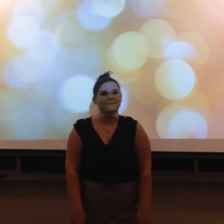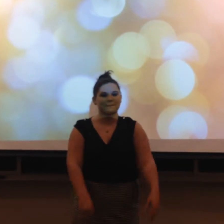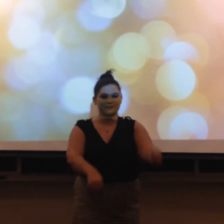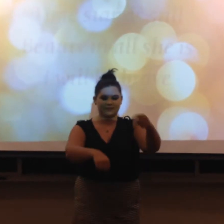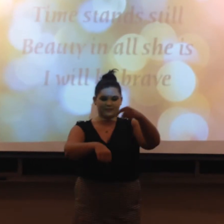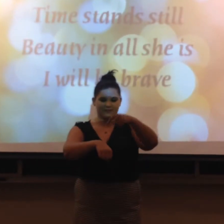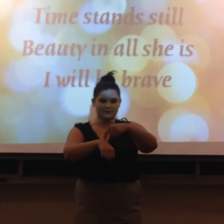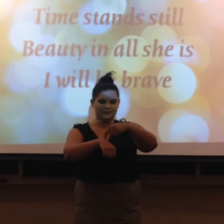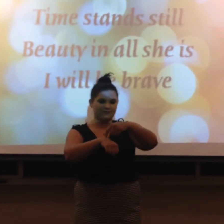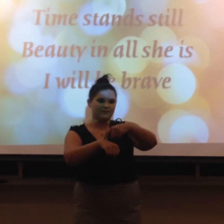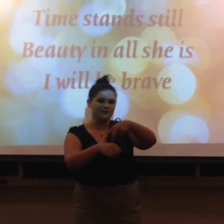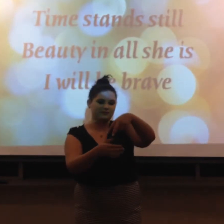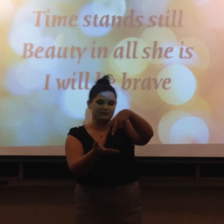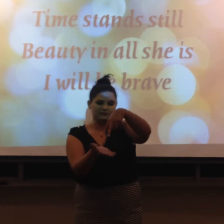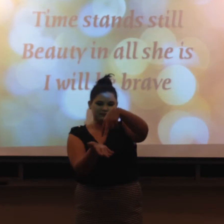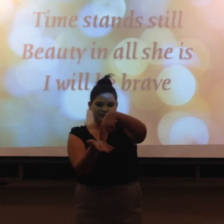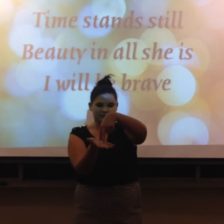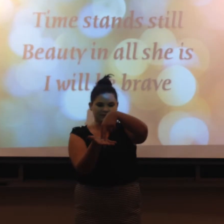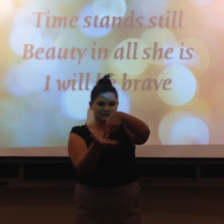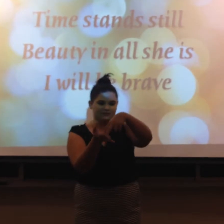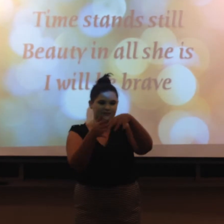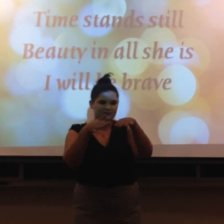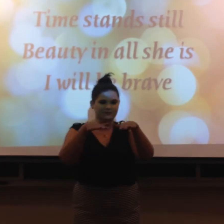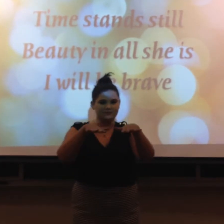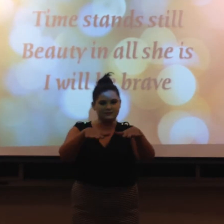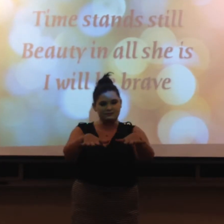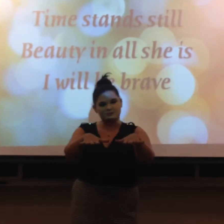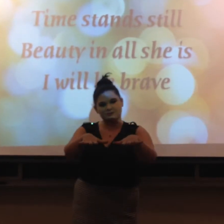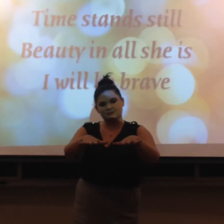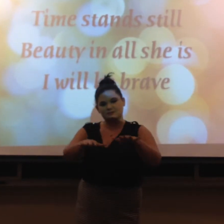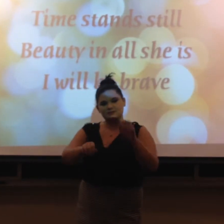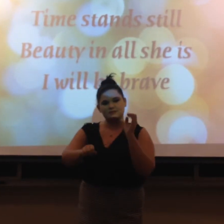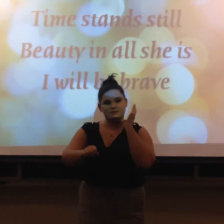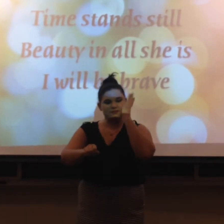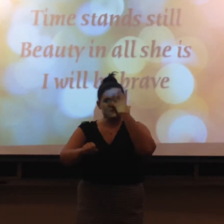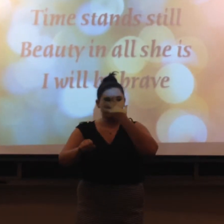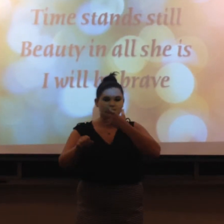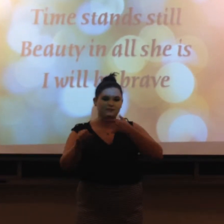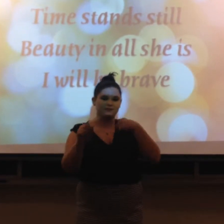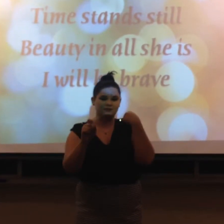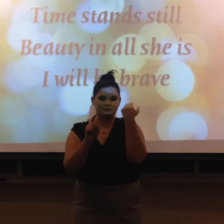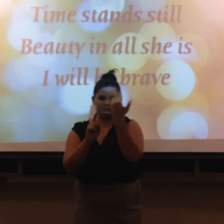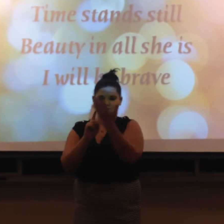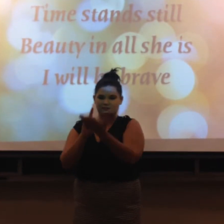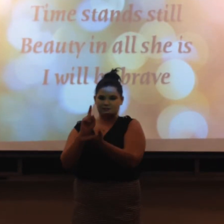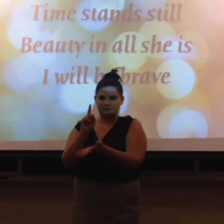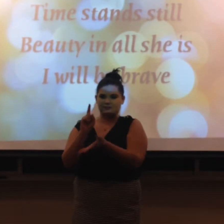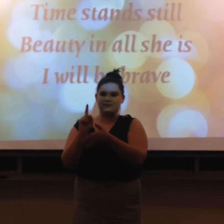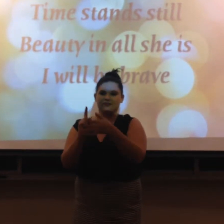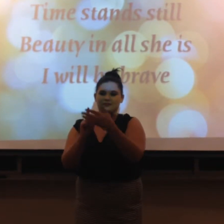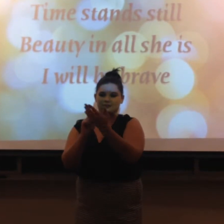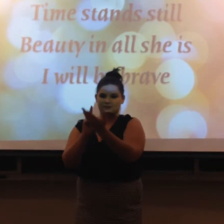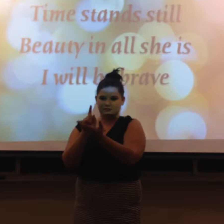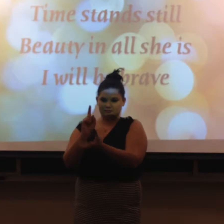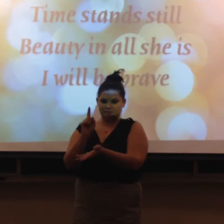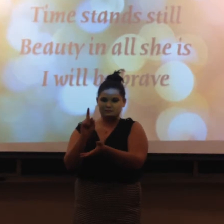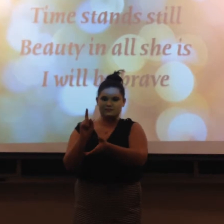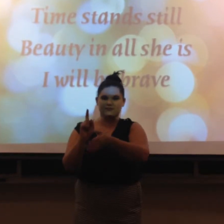Time stands still Beauty and all she